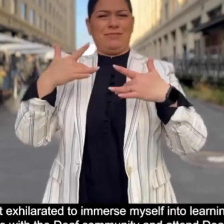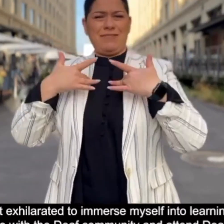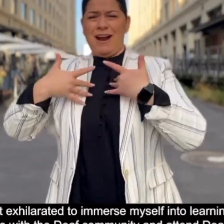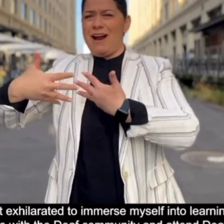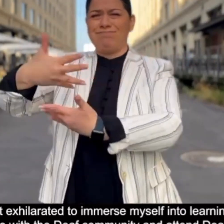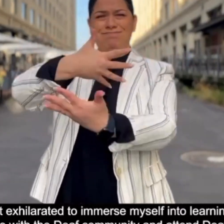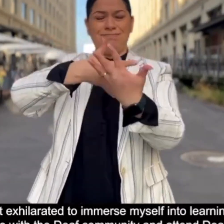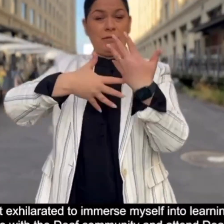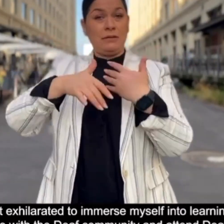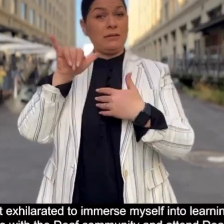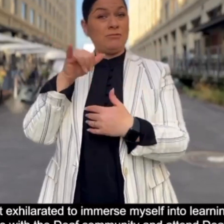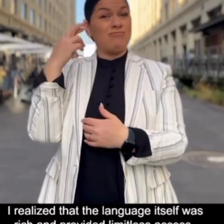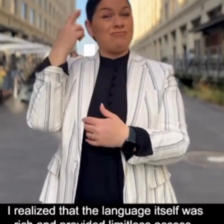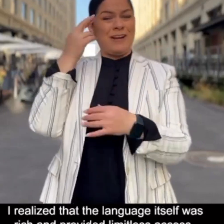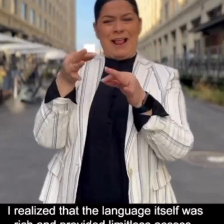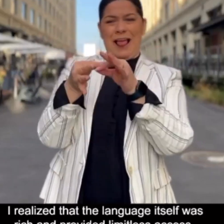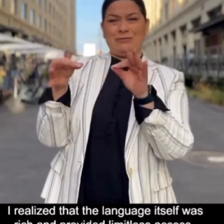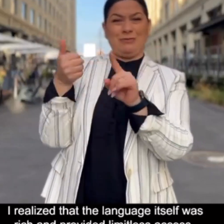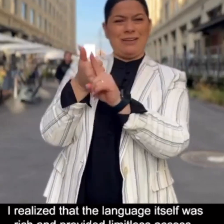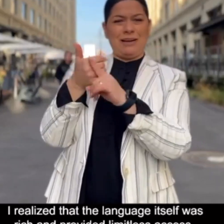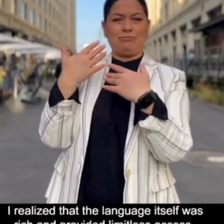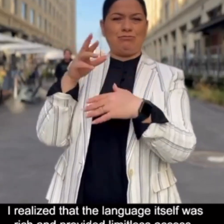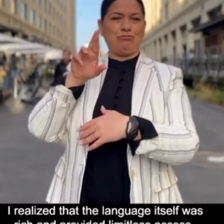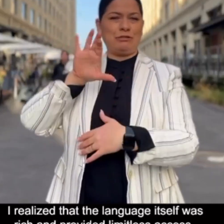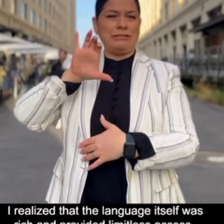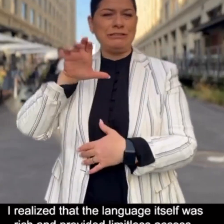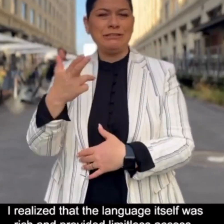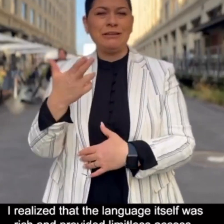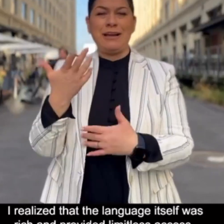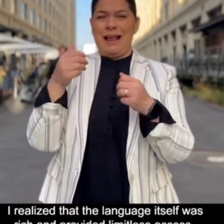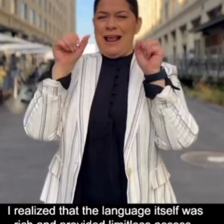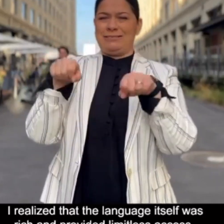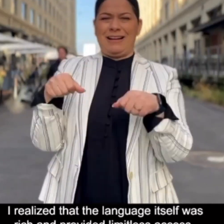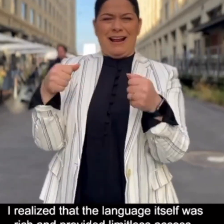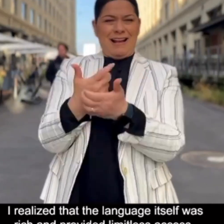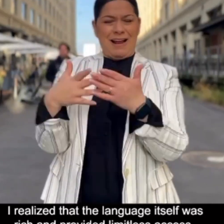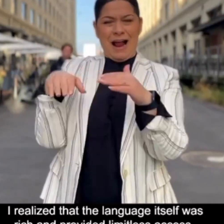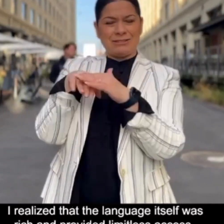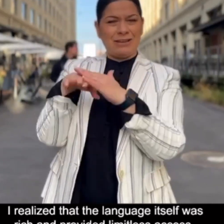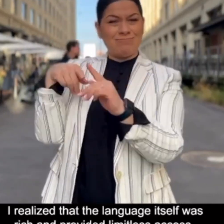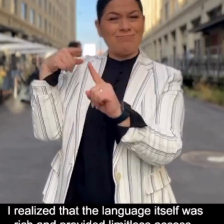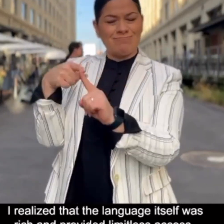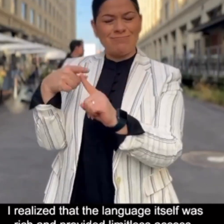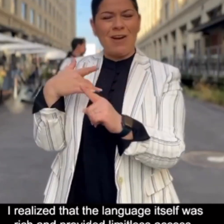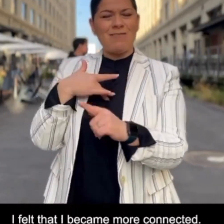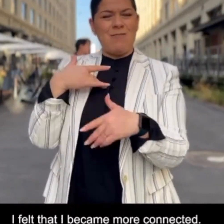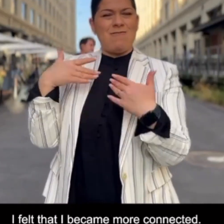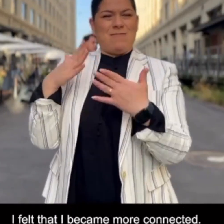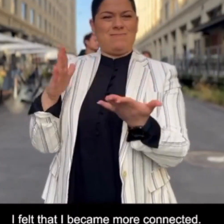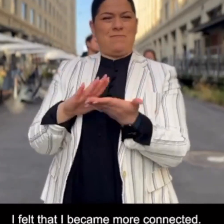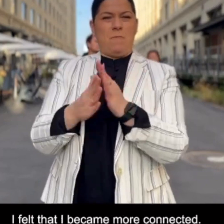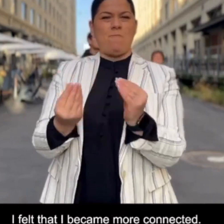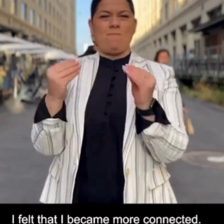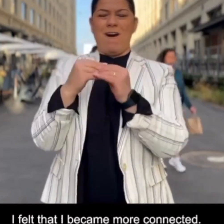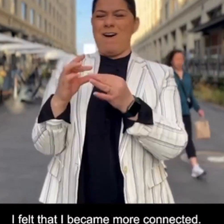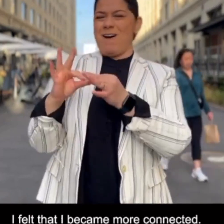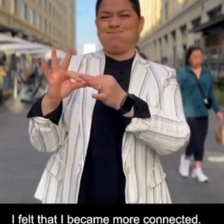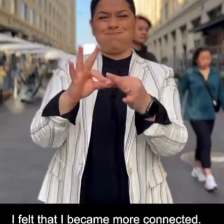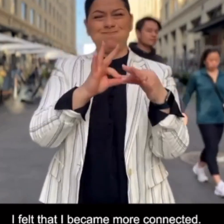community, and attend deaf events. I realized that the language itself was rich and provided limitless access. I felt that I became more